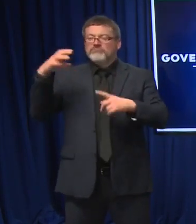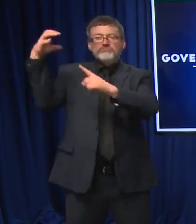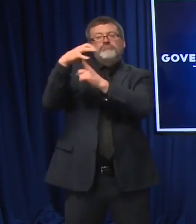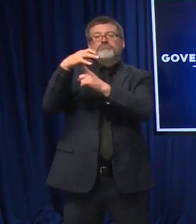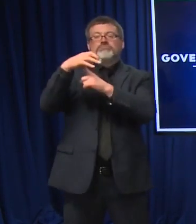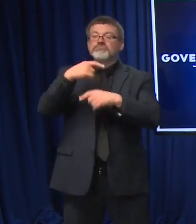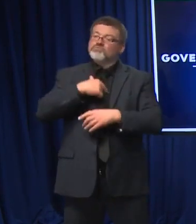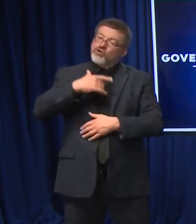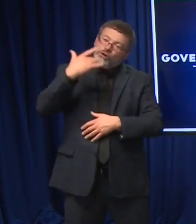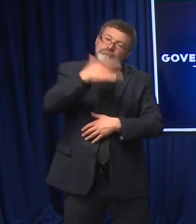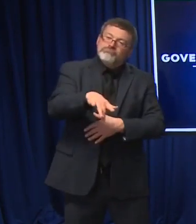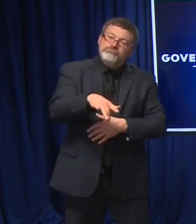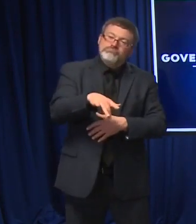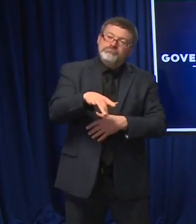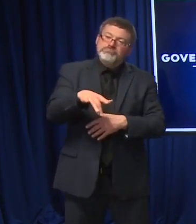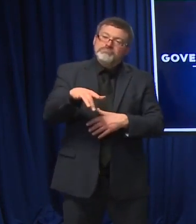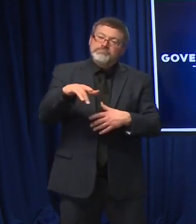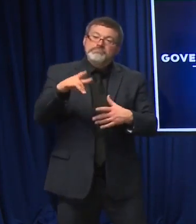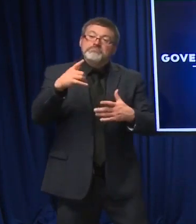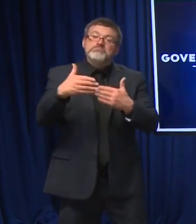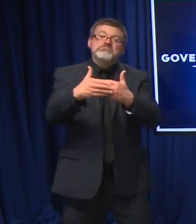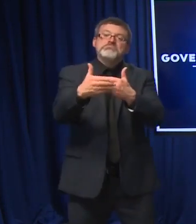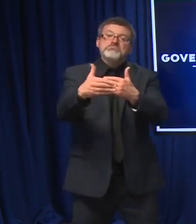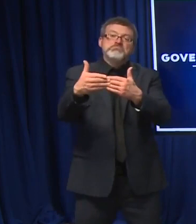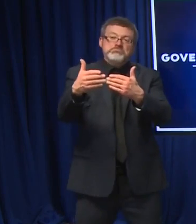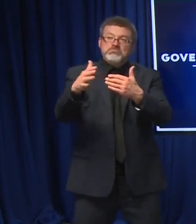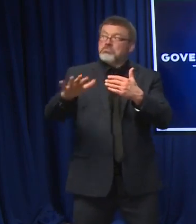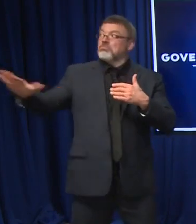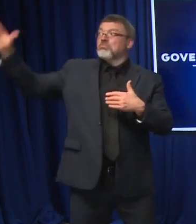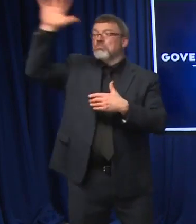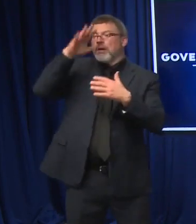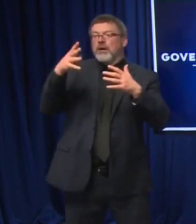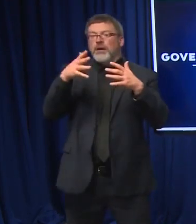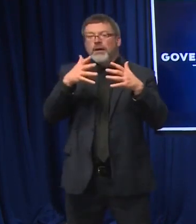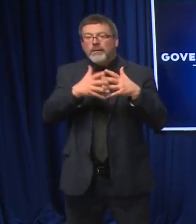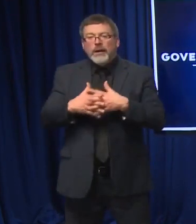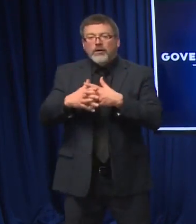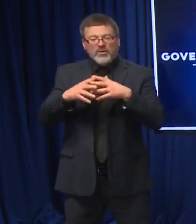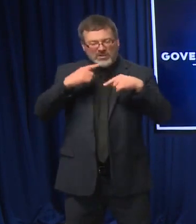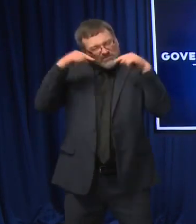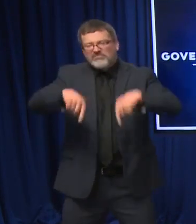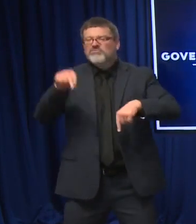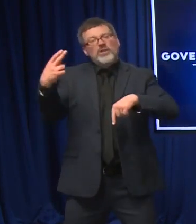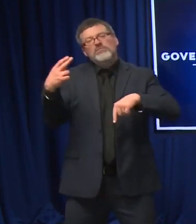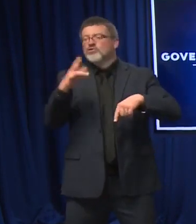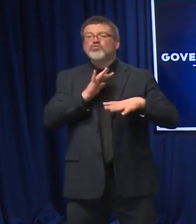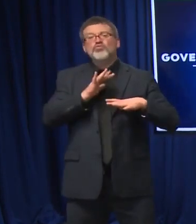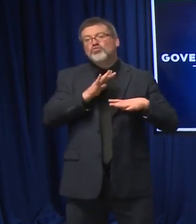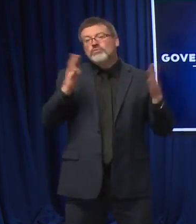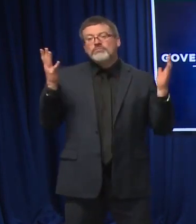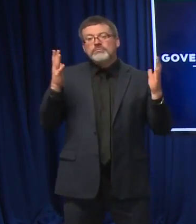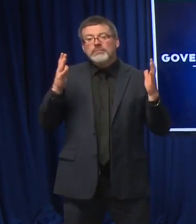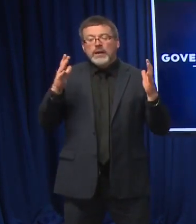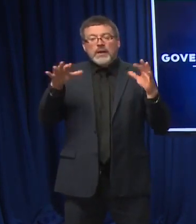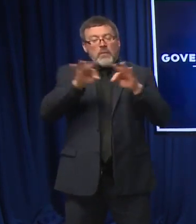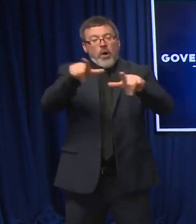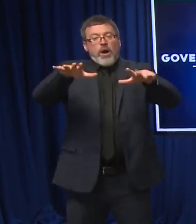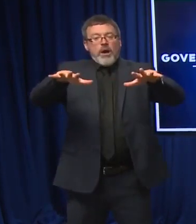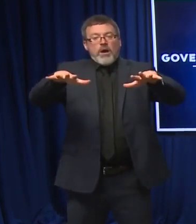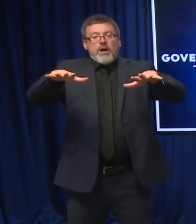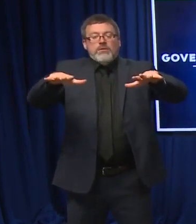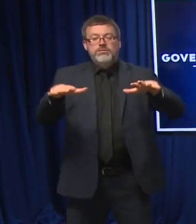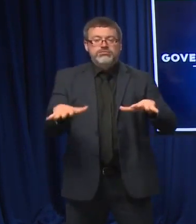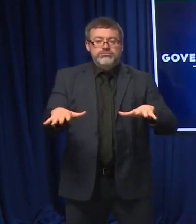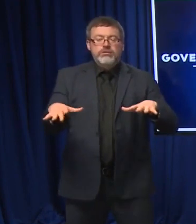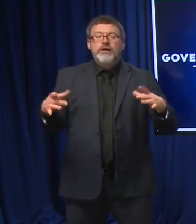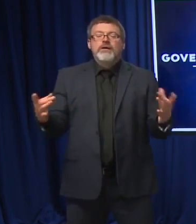fortunate, not just compared to the rest of the country, but really, frankly, compared to the rest of the world. And again, everyone just take a breath, take a beat, and figure out how they